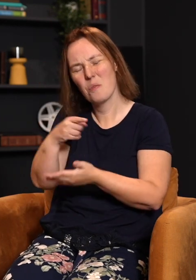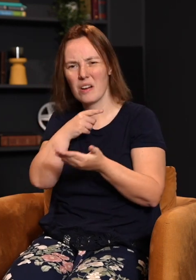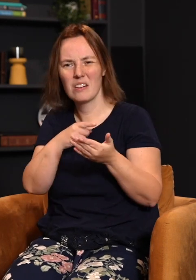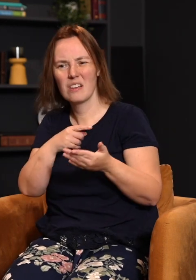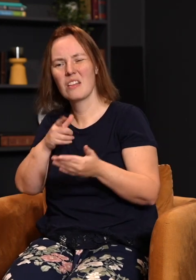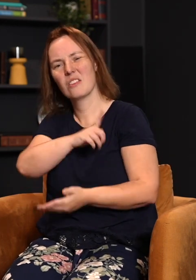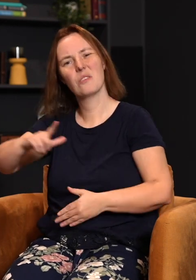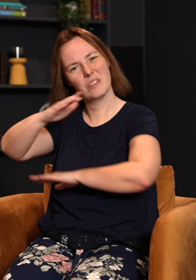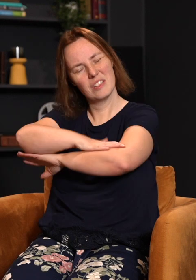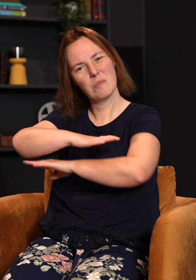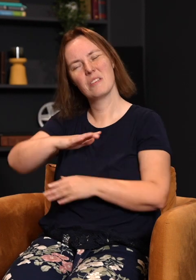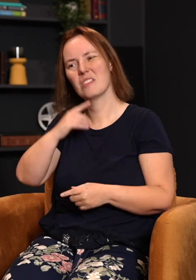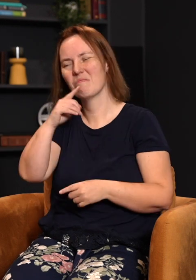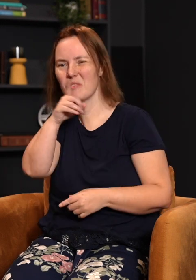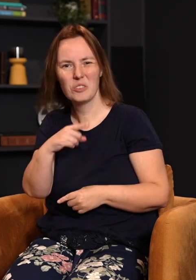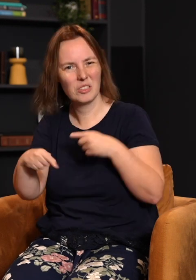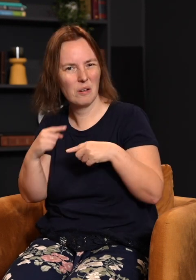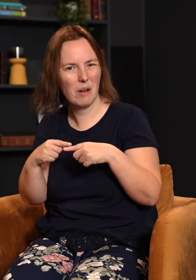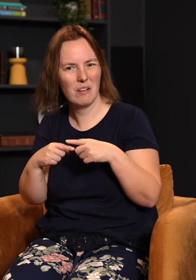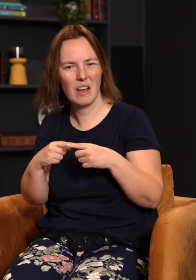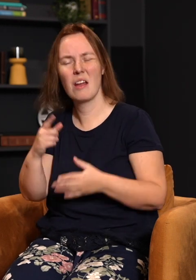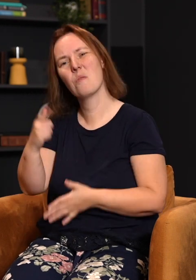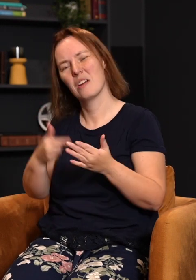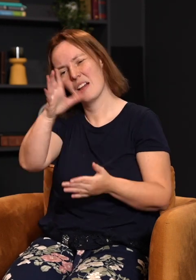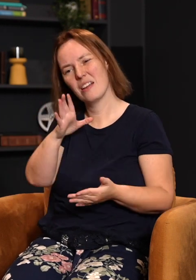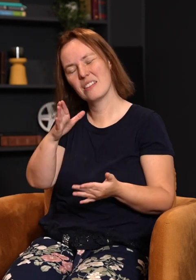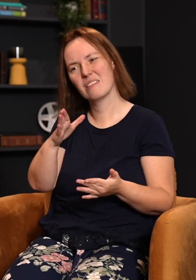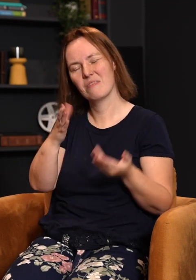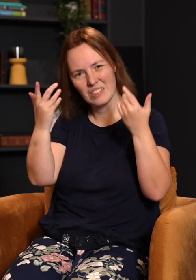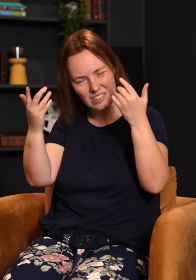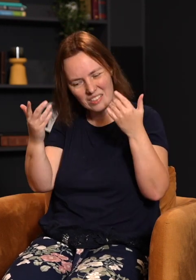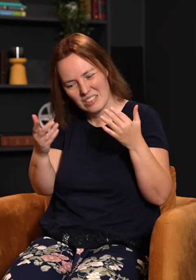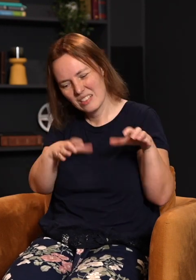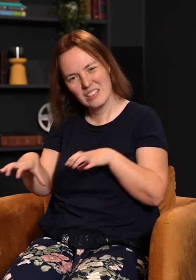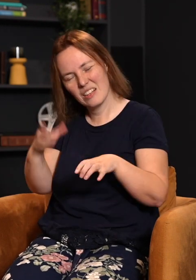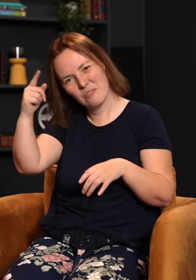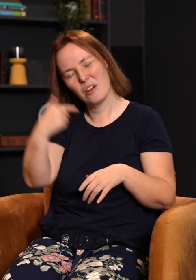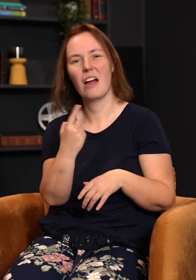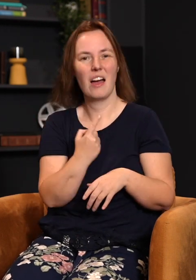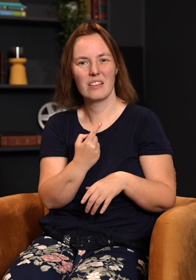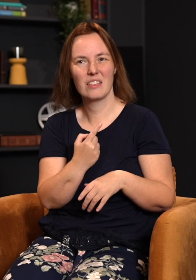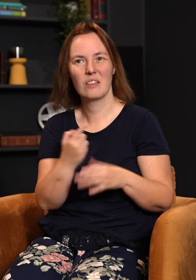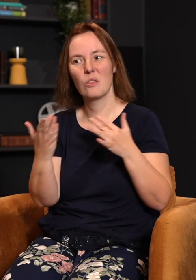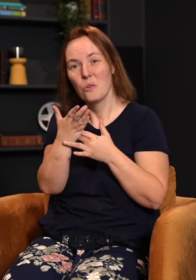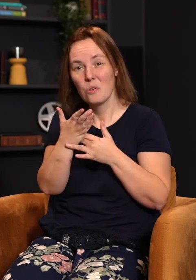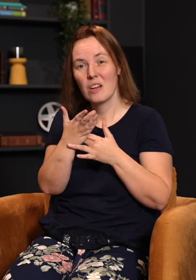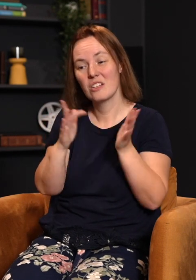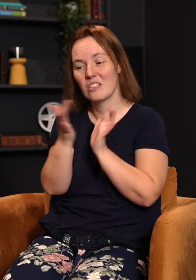God the Father has done for us through His Son, Jesus Christ. I don't know if I have the energy to do it the same way in a second, so I just feel exhausted